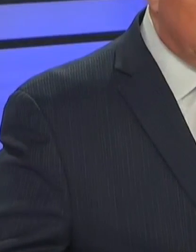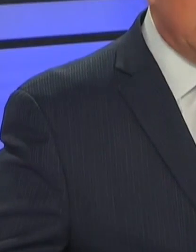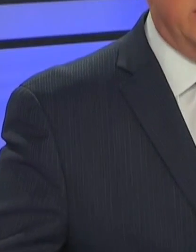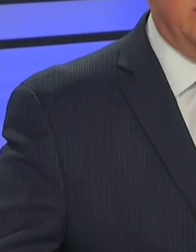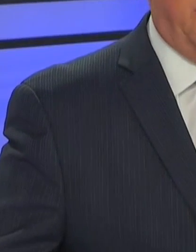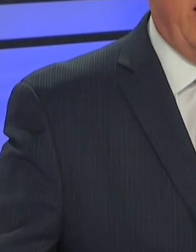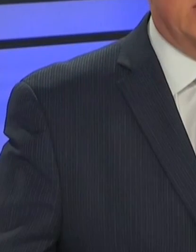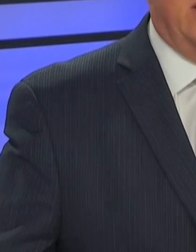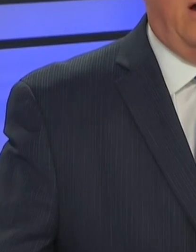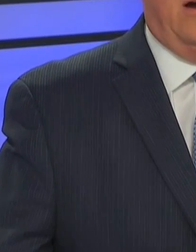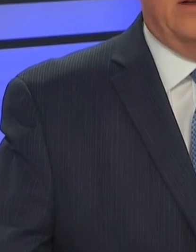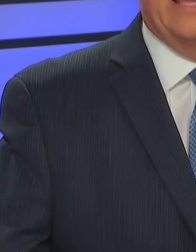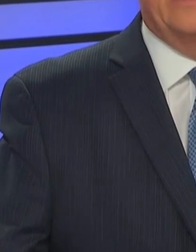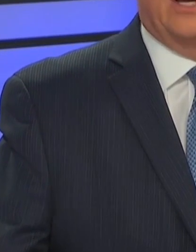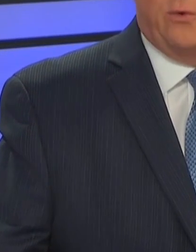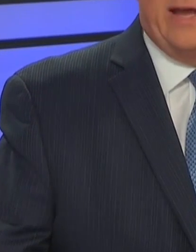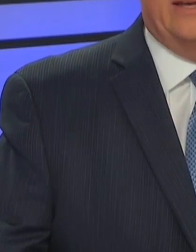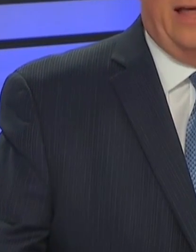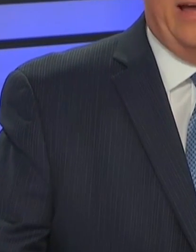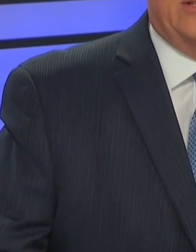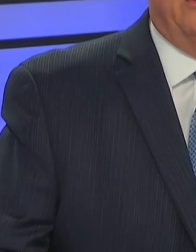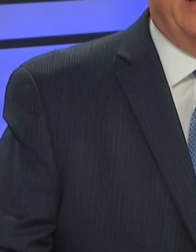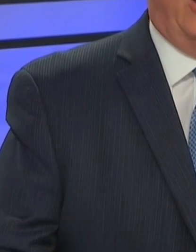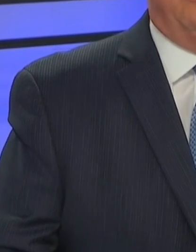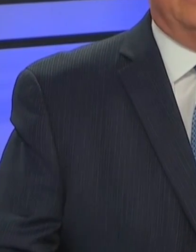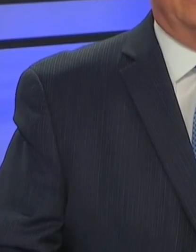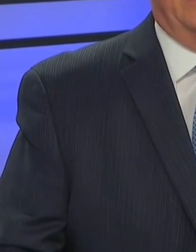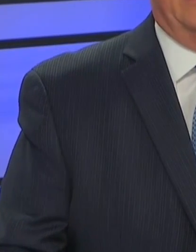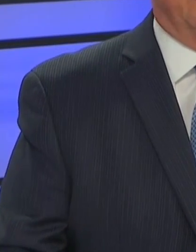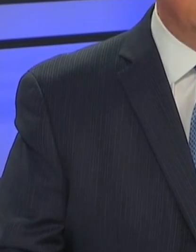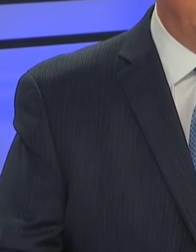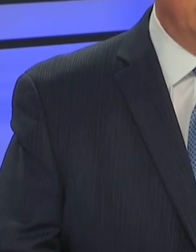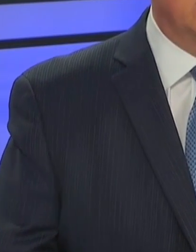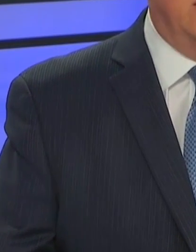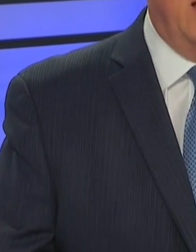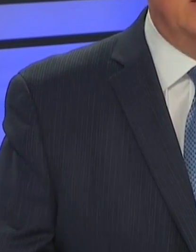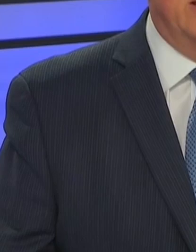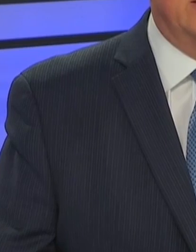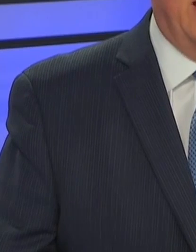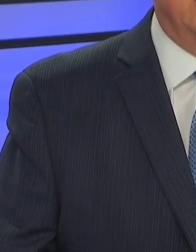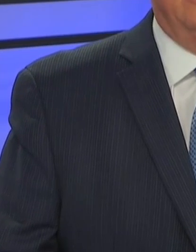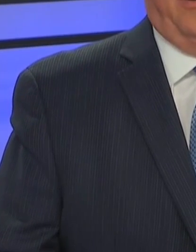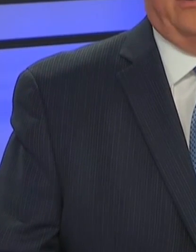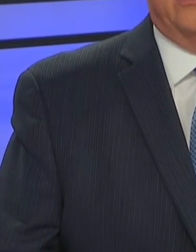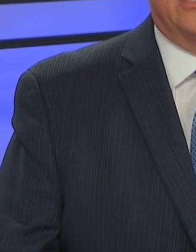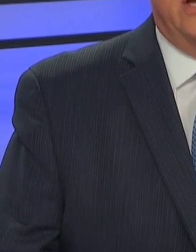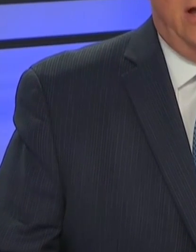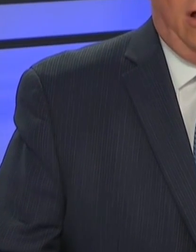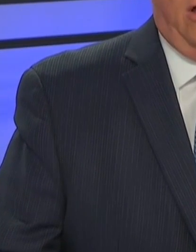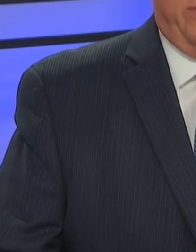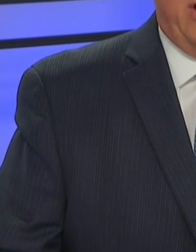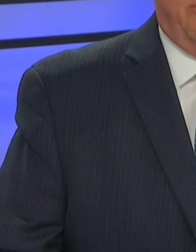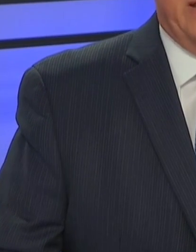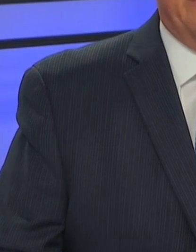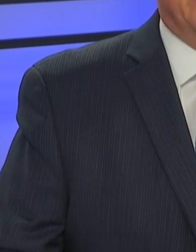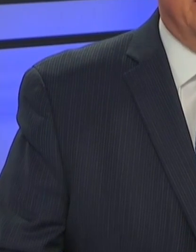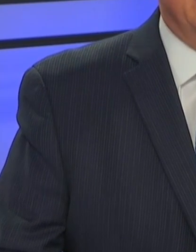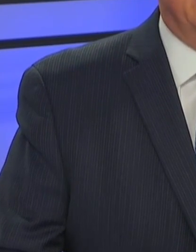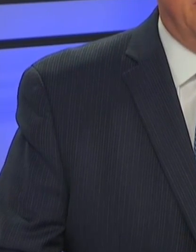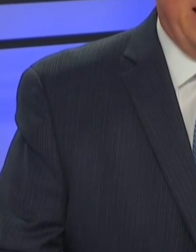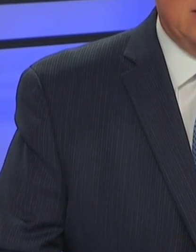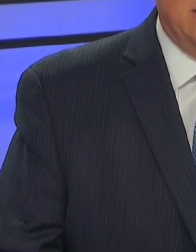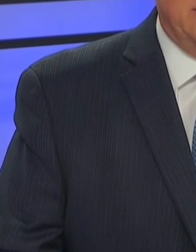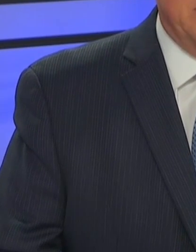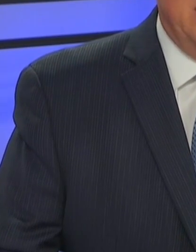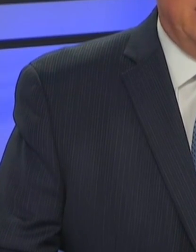Well, businesses in Nebraska are getting the green light to reopen today. Restaurants, salons, and tattoo parlors all reopening with